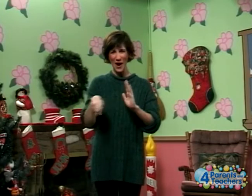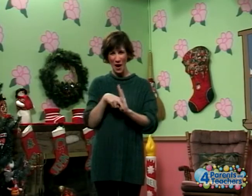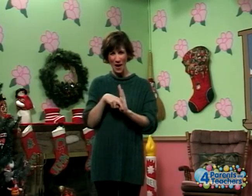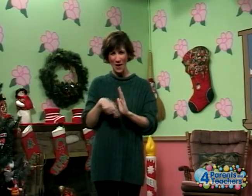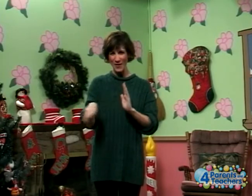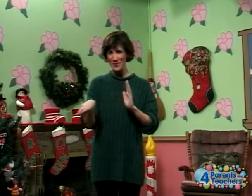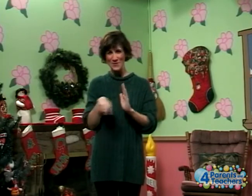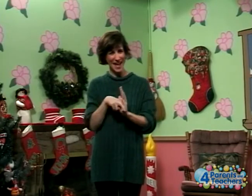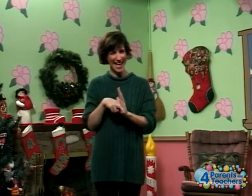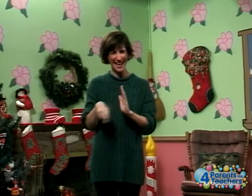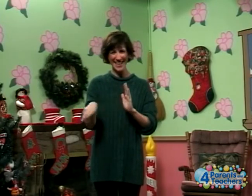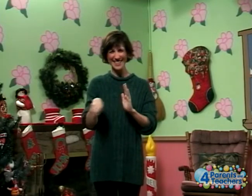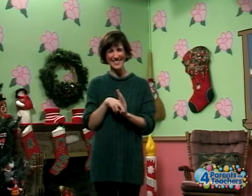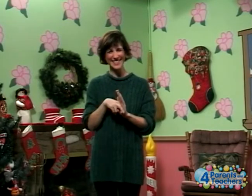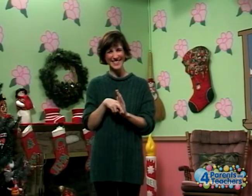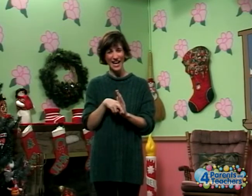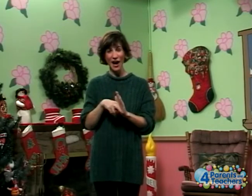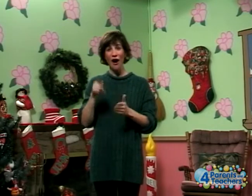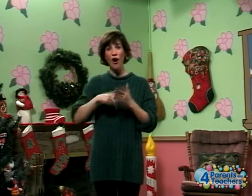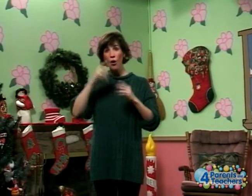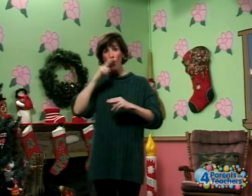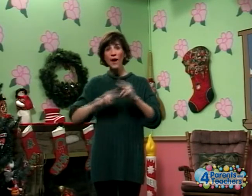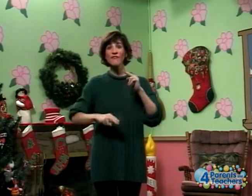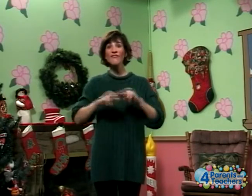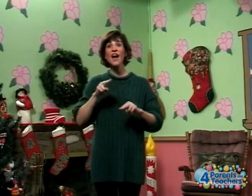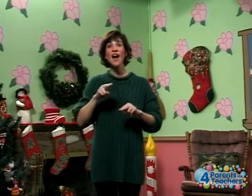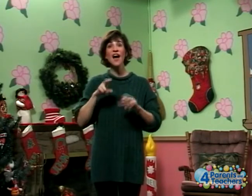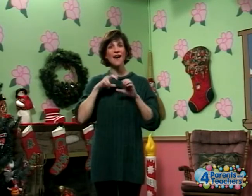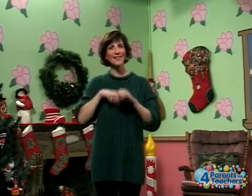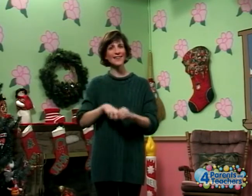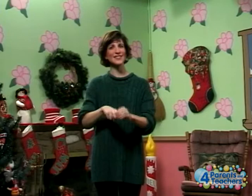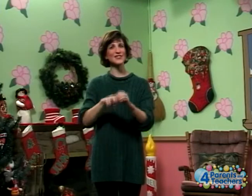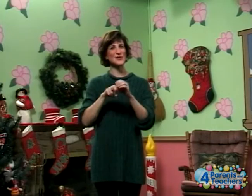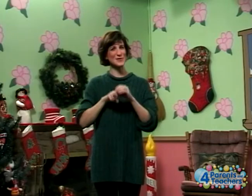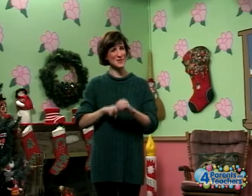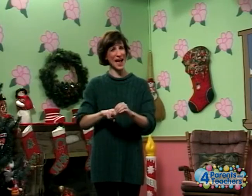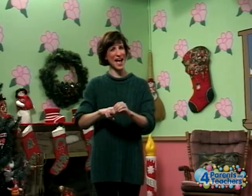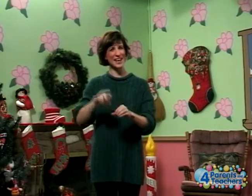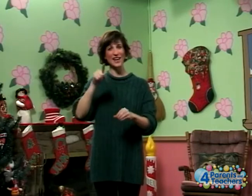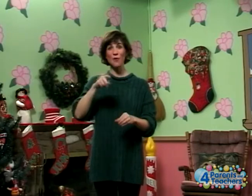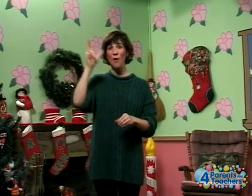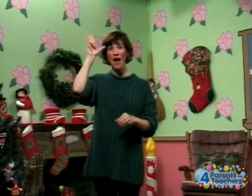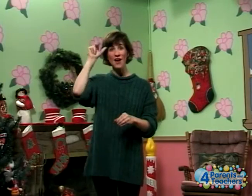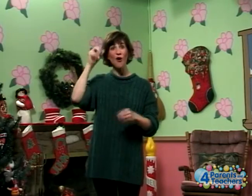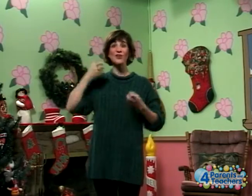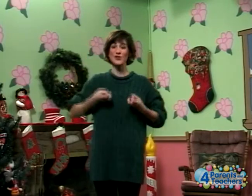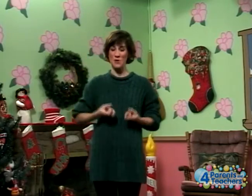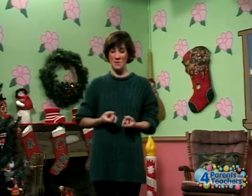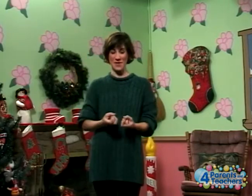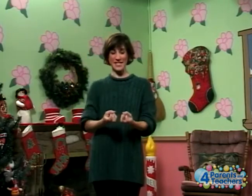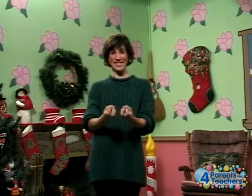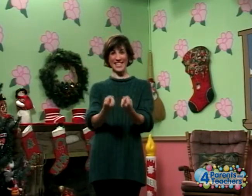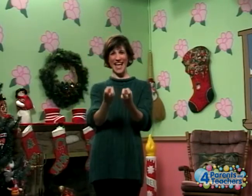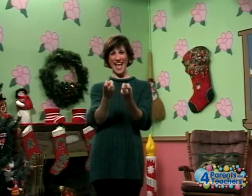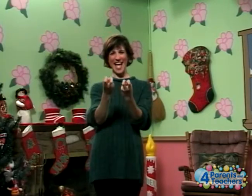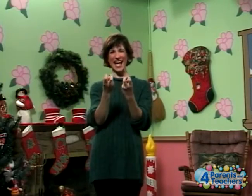all the way. Oh, what fun it is to ride in a one horse open sleigh.